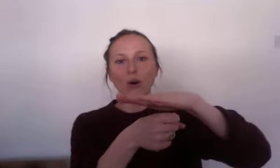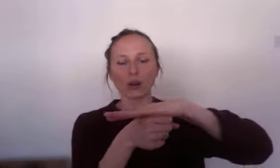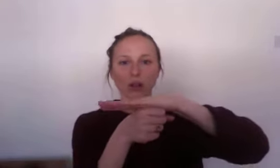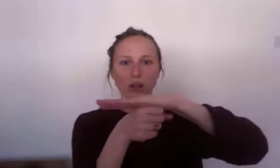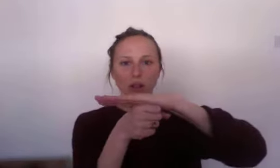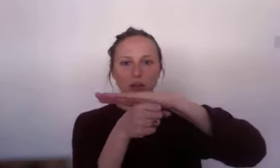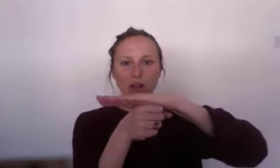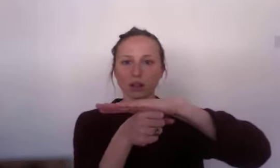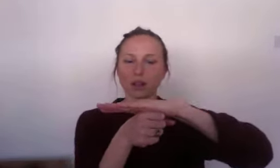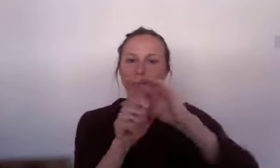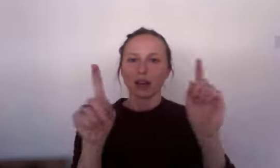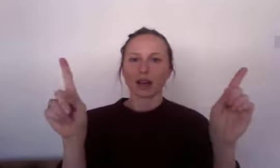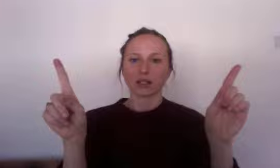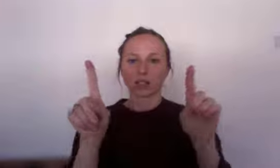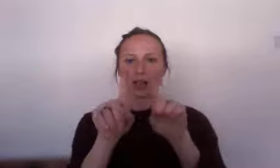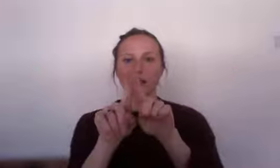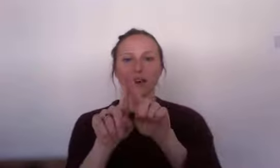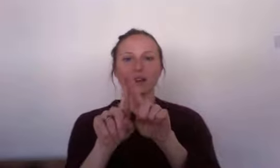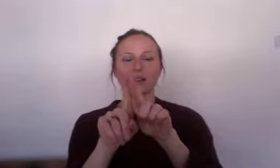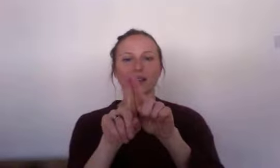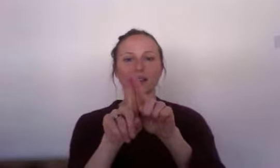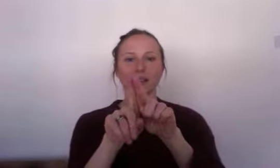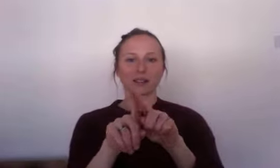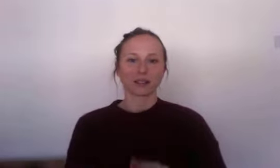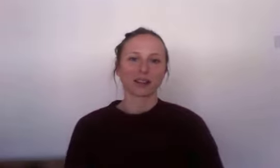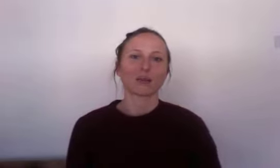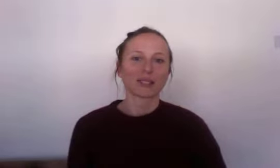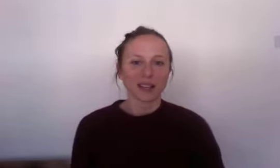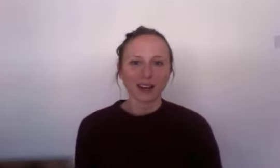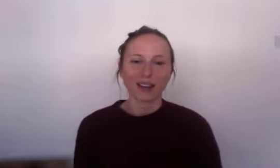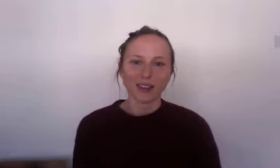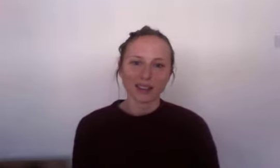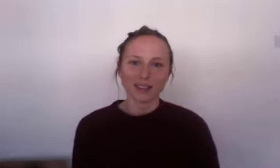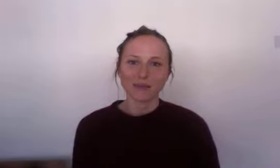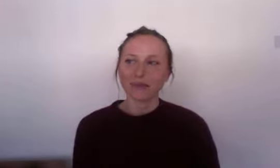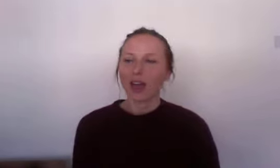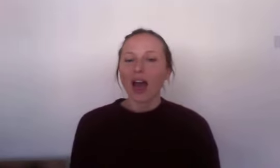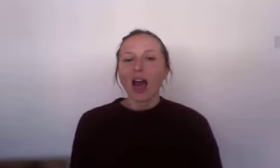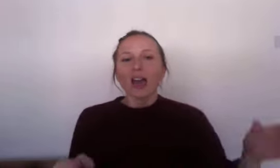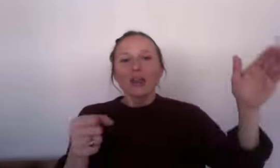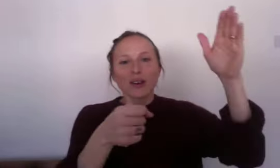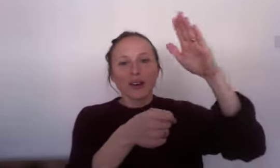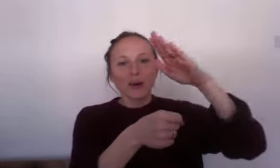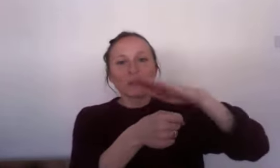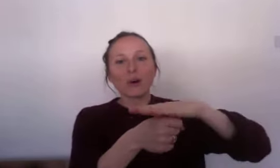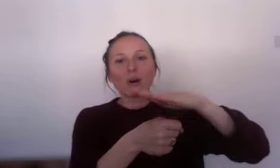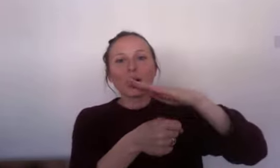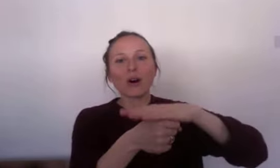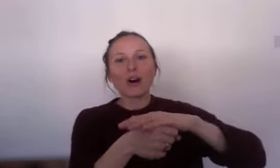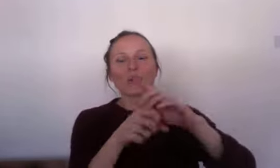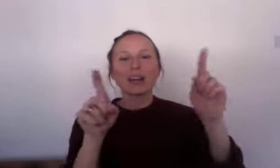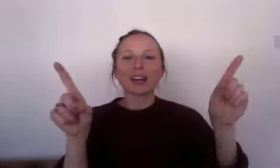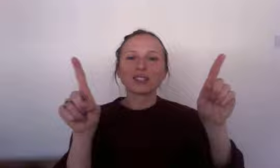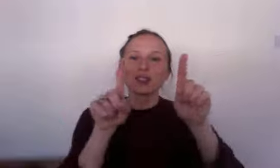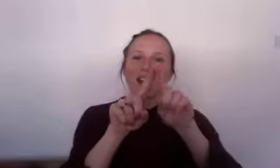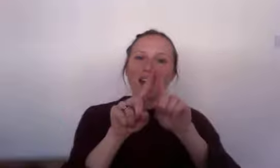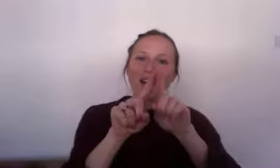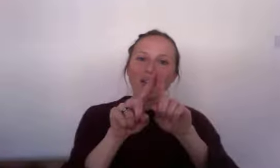and together and we sing like this the more we get together